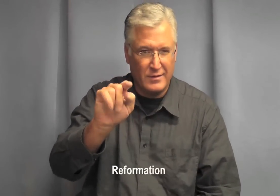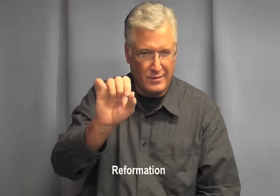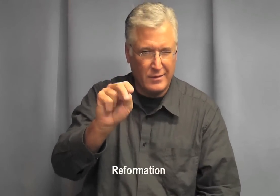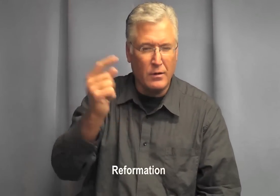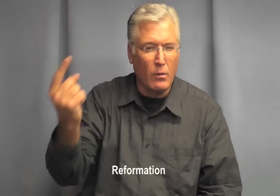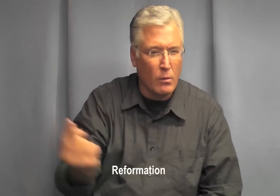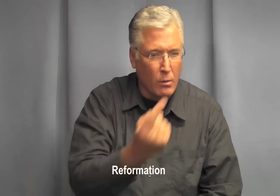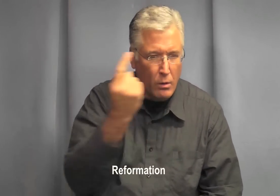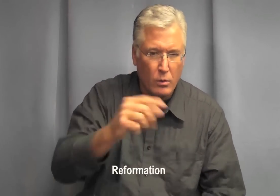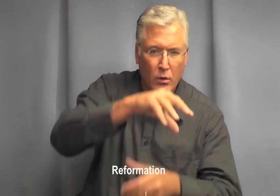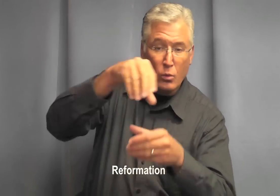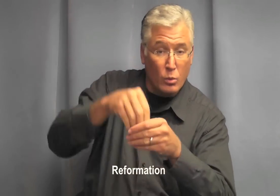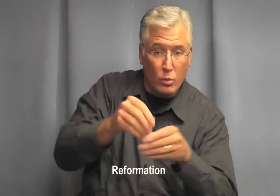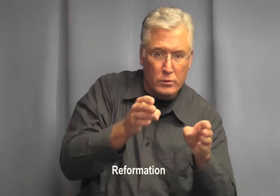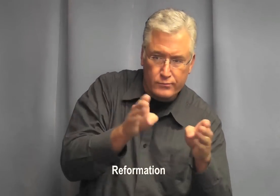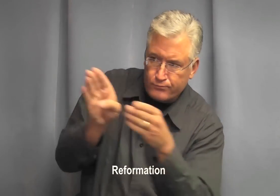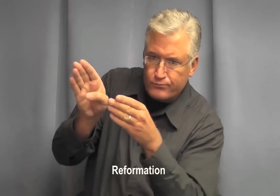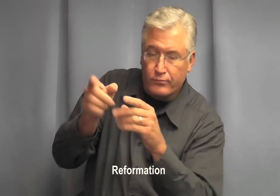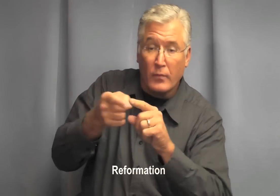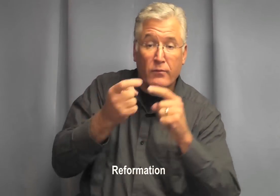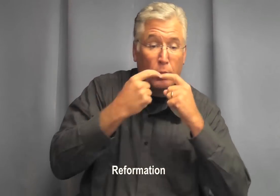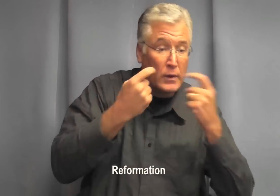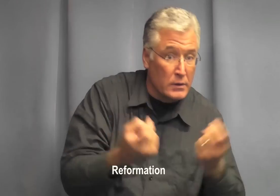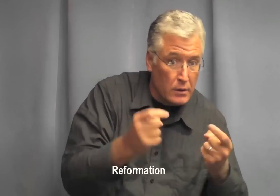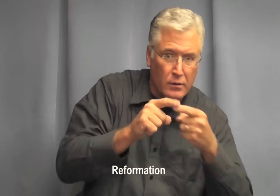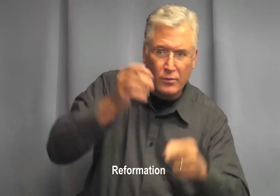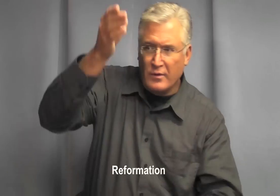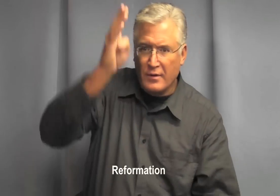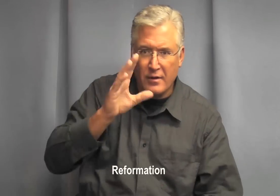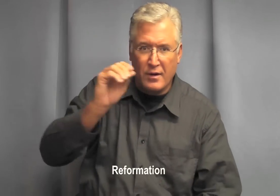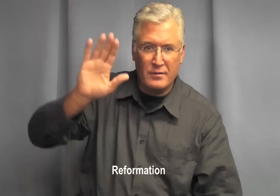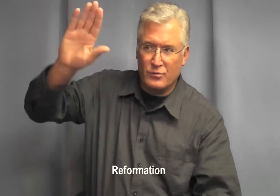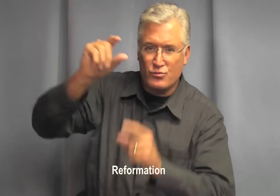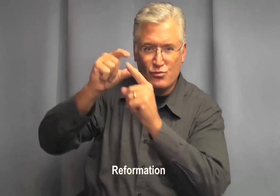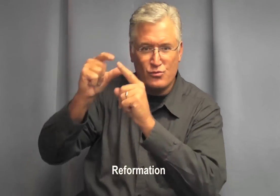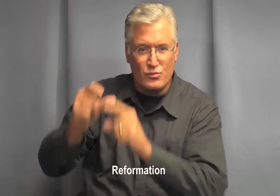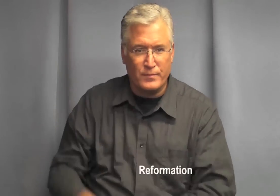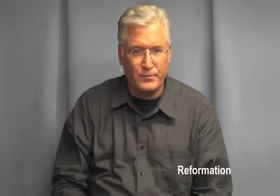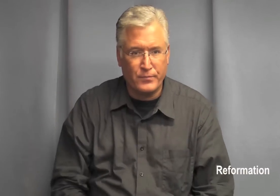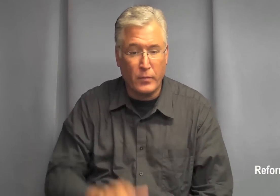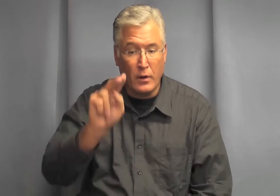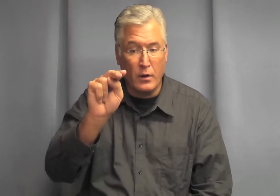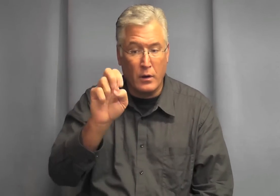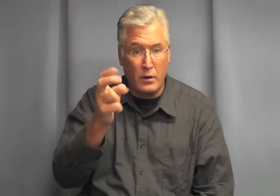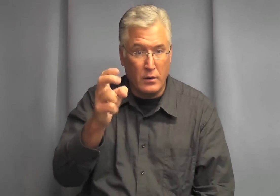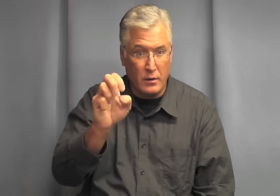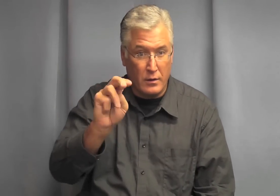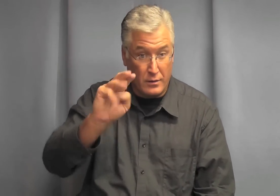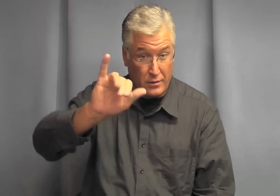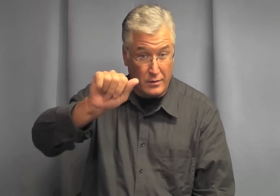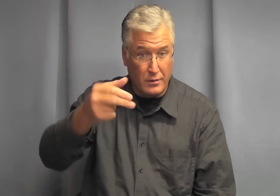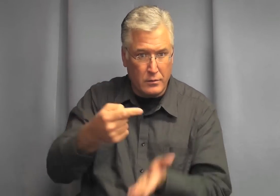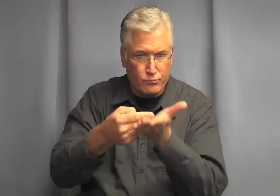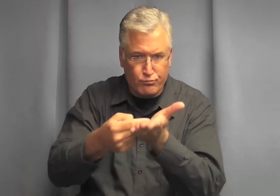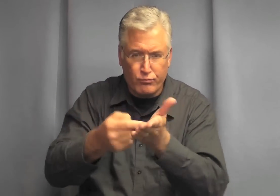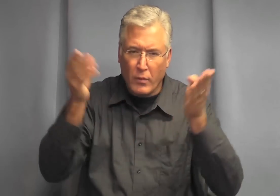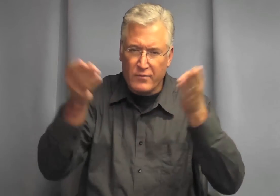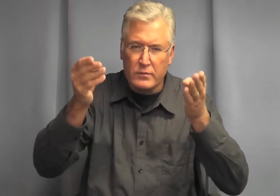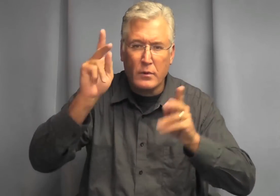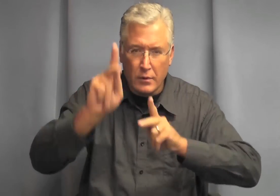reformation change of turning from sin and turning to god's word and nehemiah was